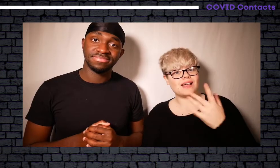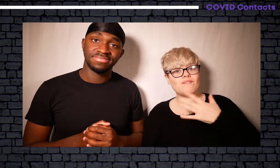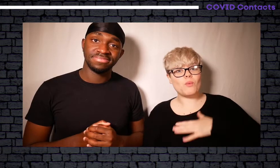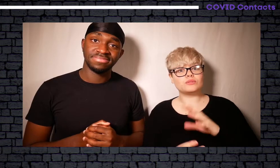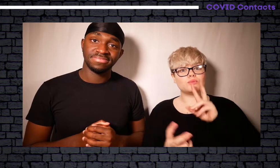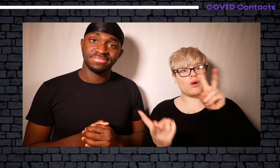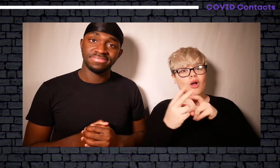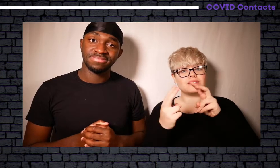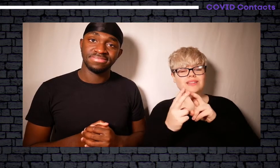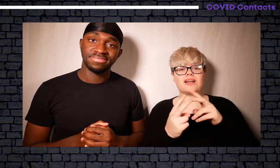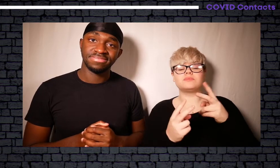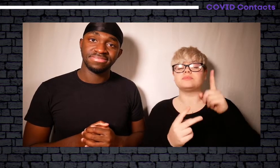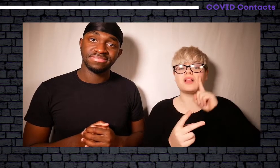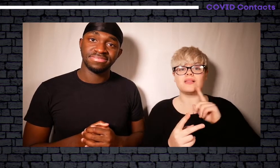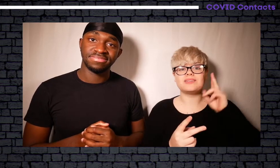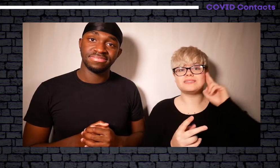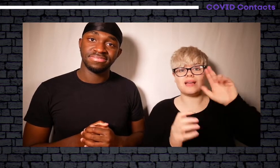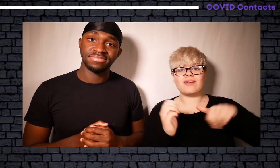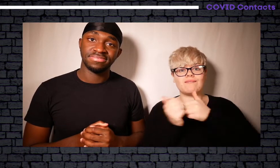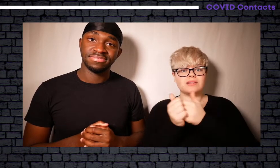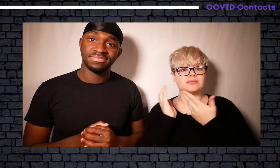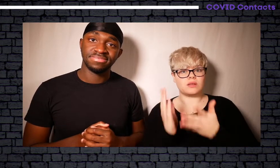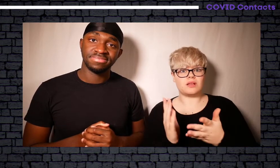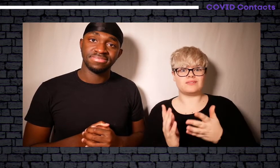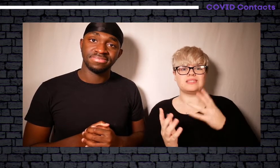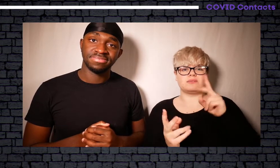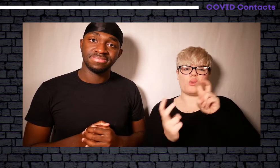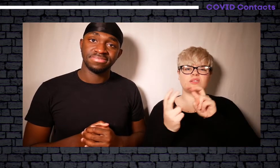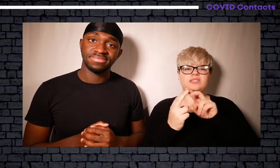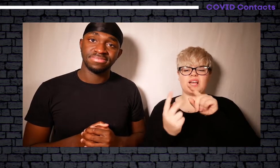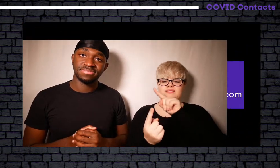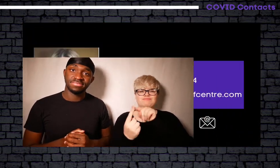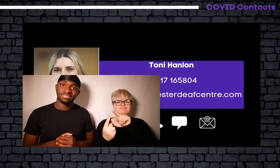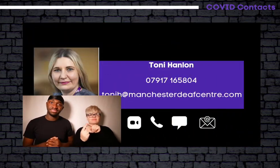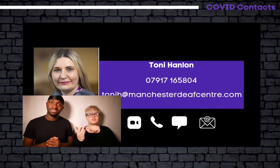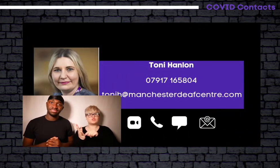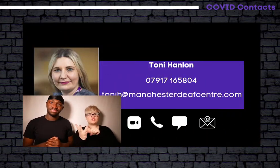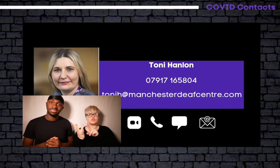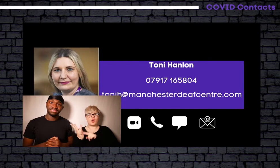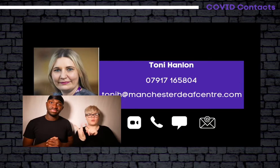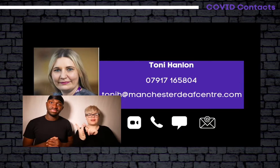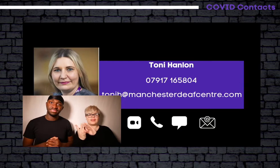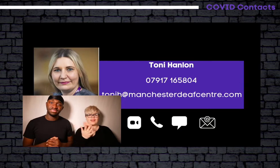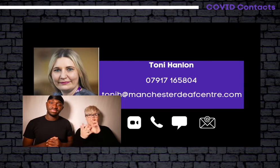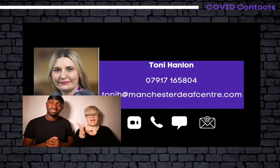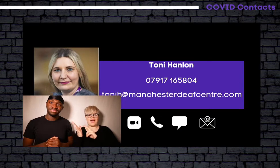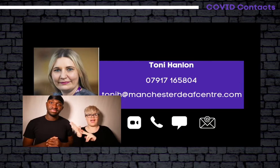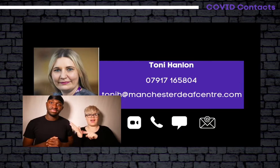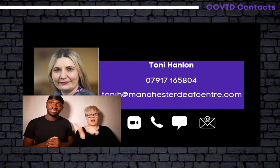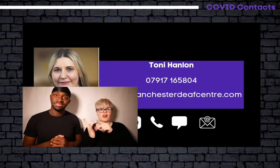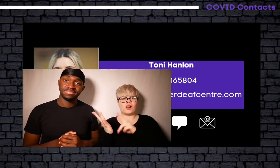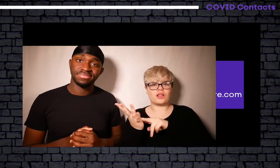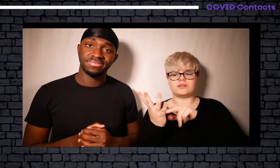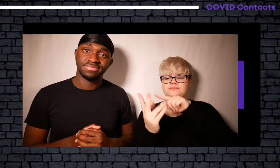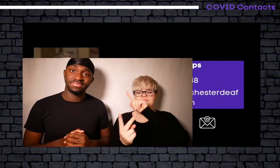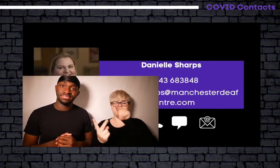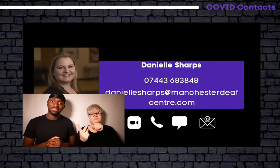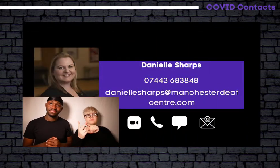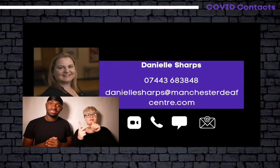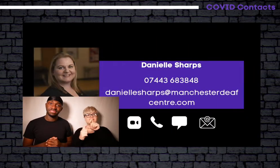If you want to contact Southford Deaf Advocacy service contact Tony Hanlon and